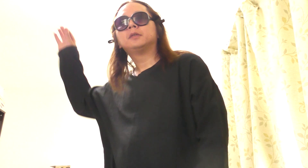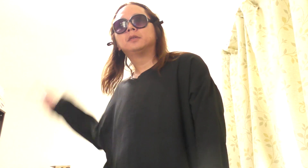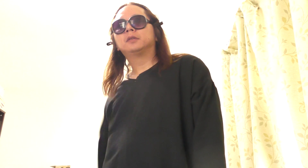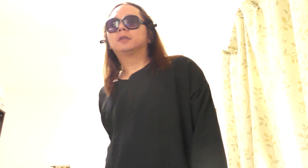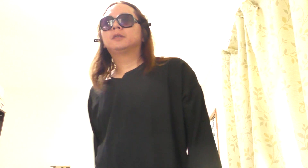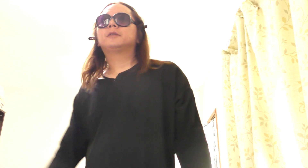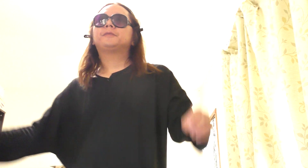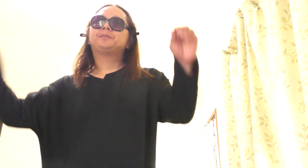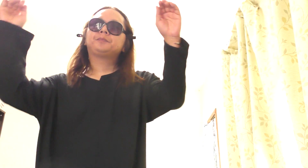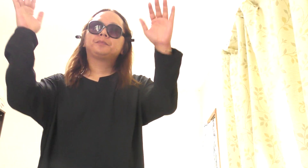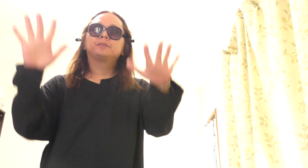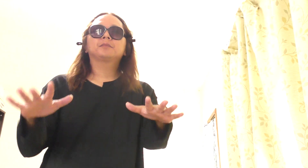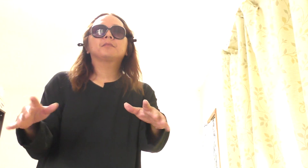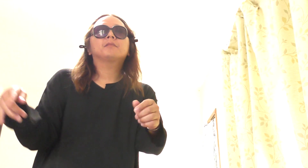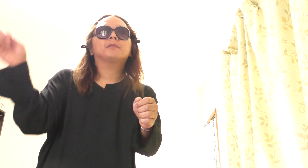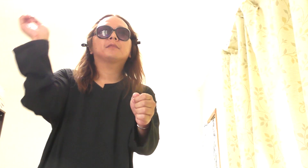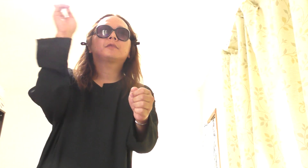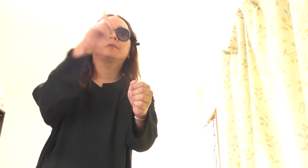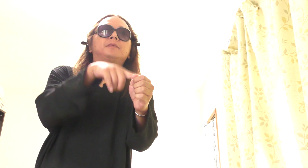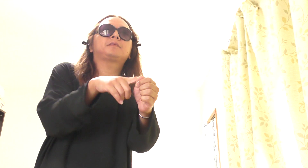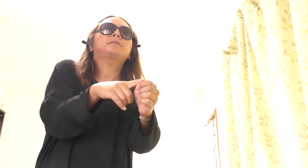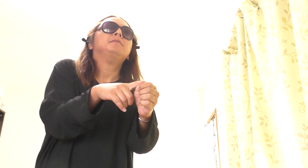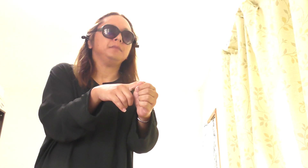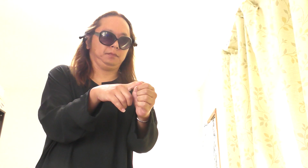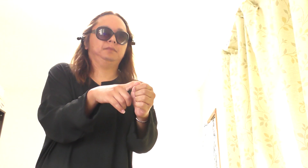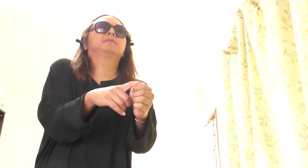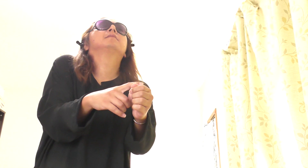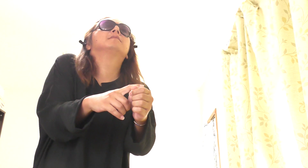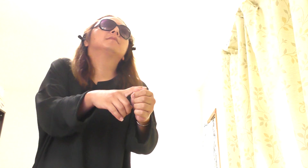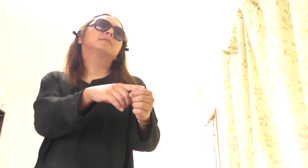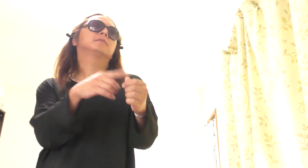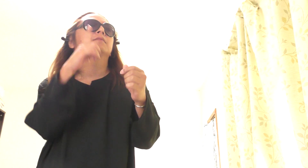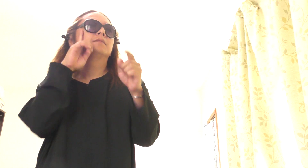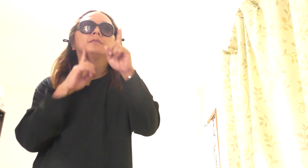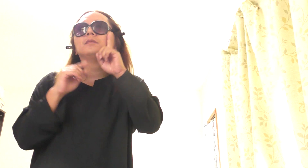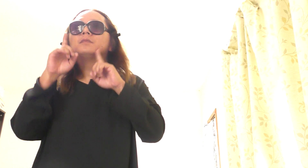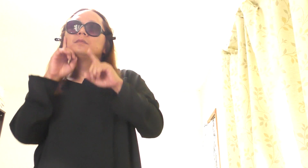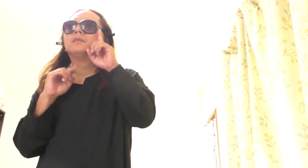to someone